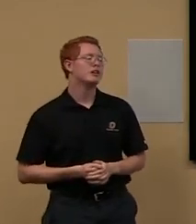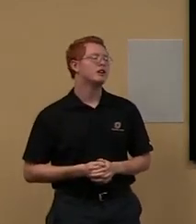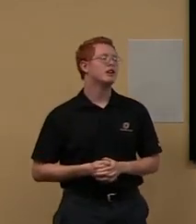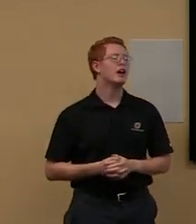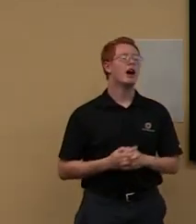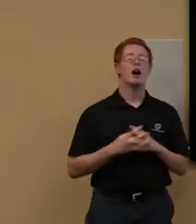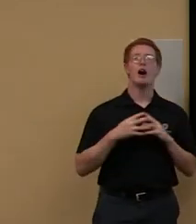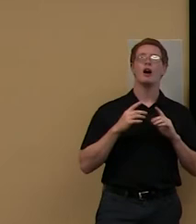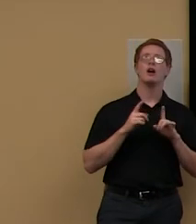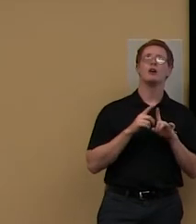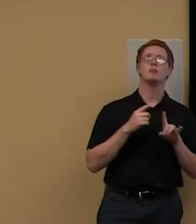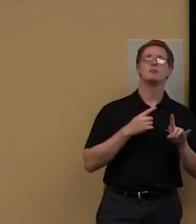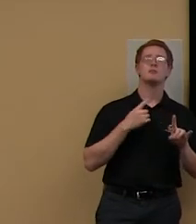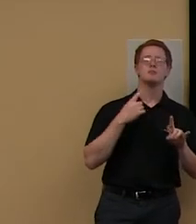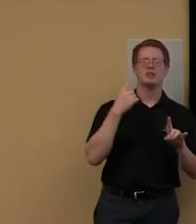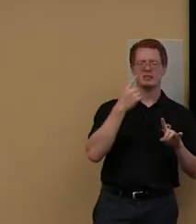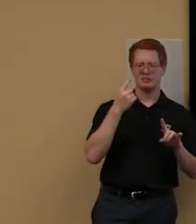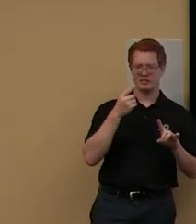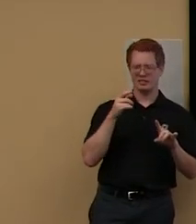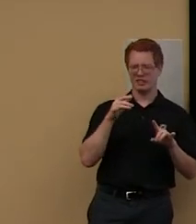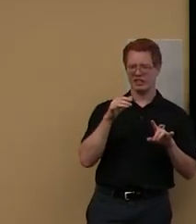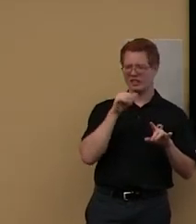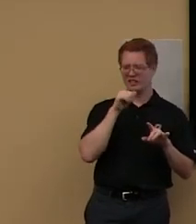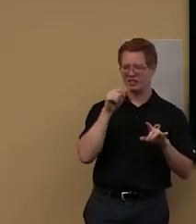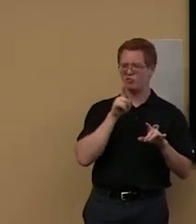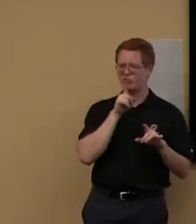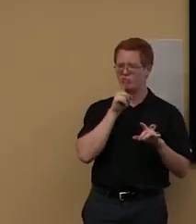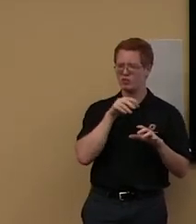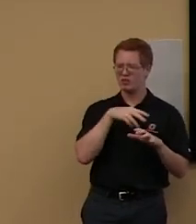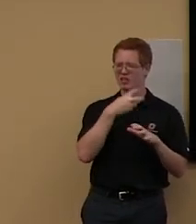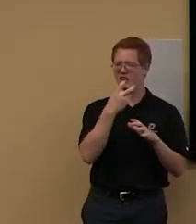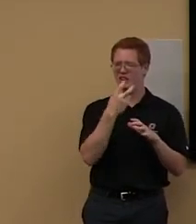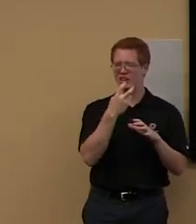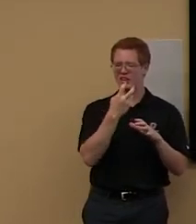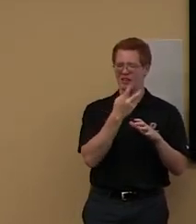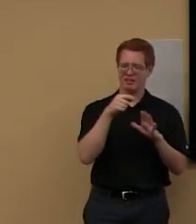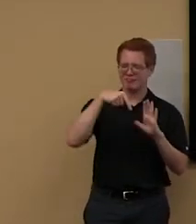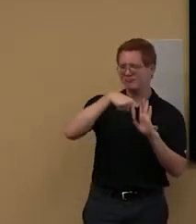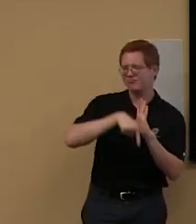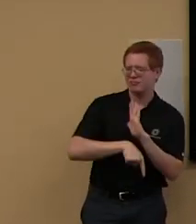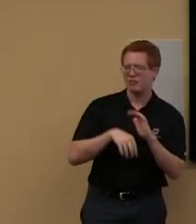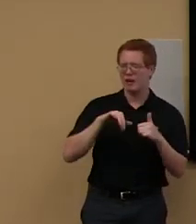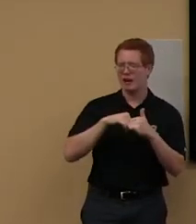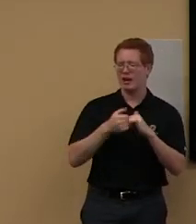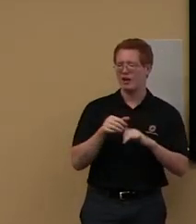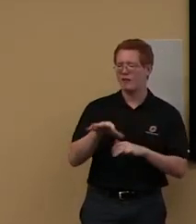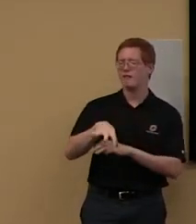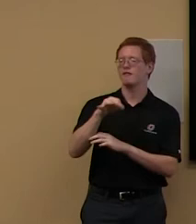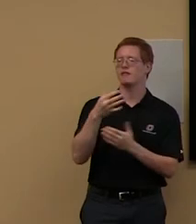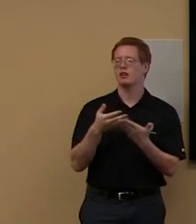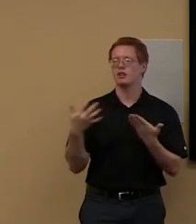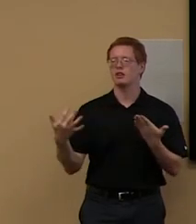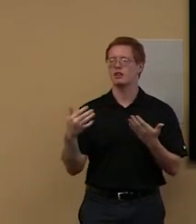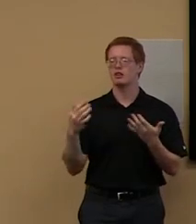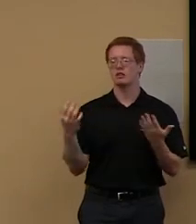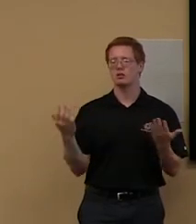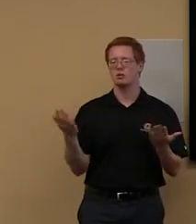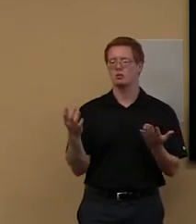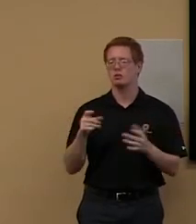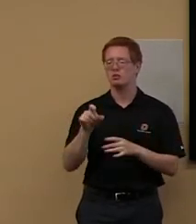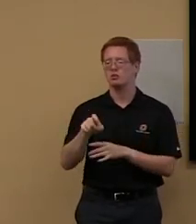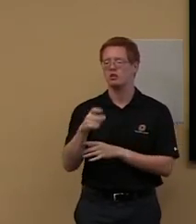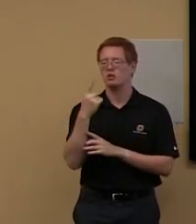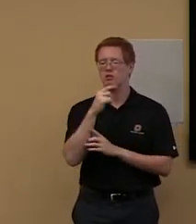And I think that, um, I know we didn't really get into finding stuff today. Finding the things that you'll need for your research